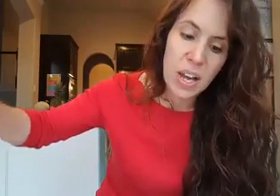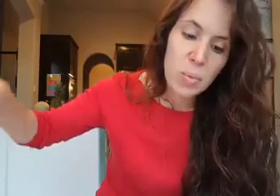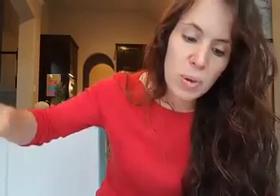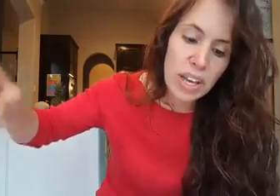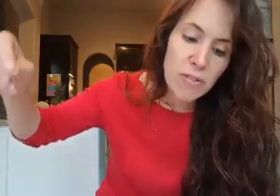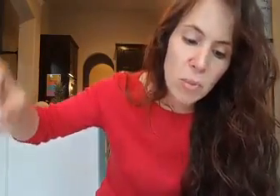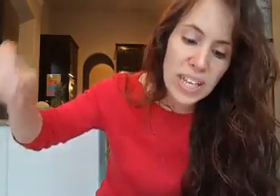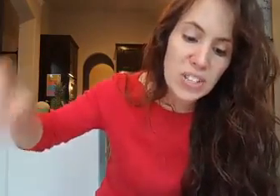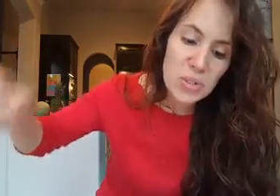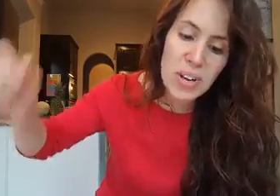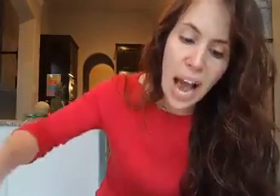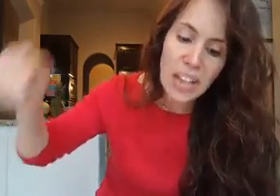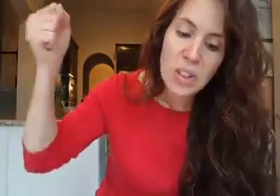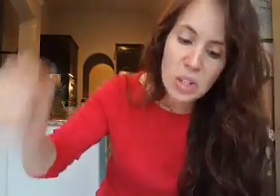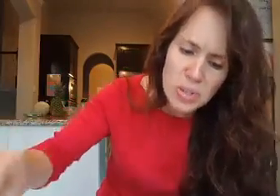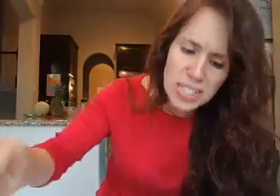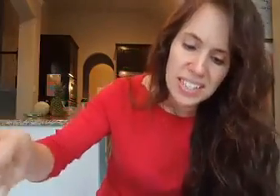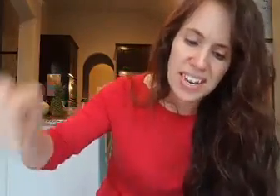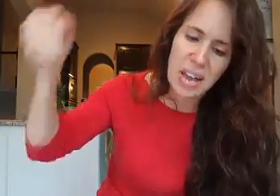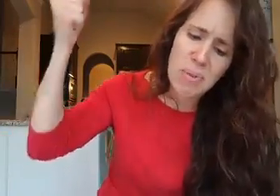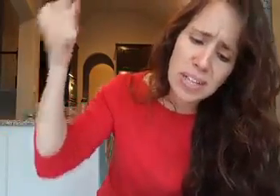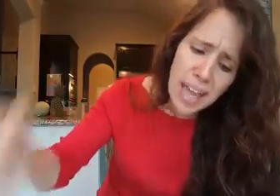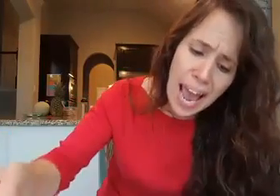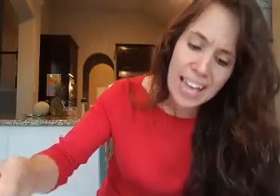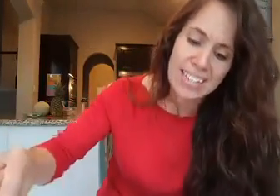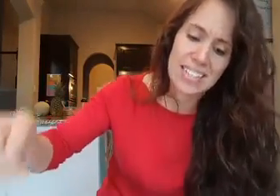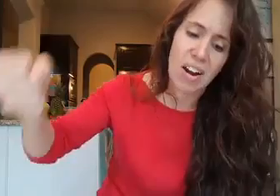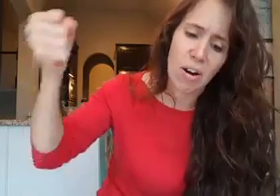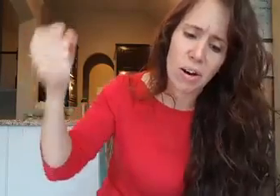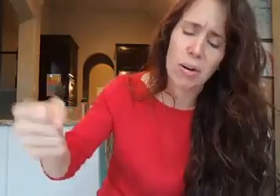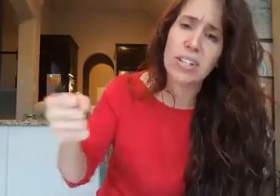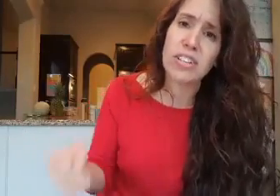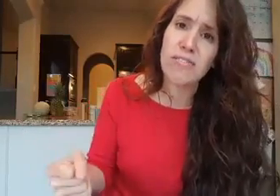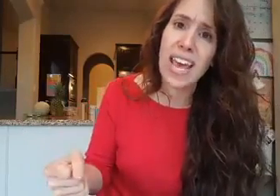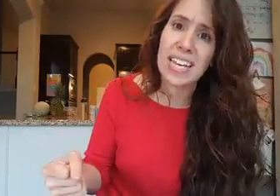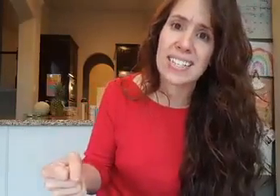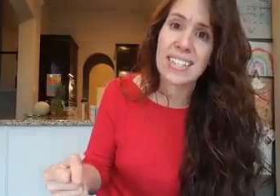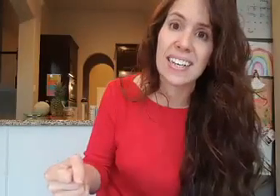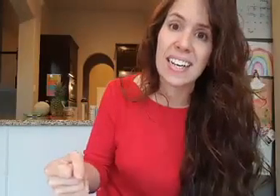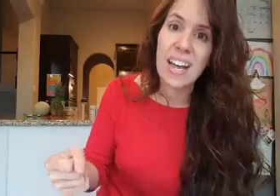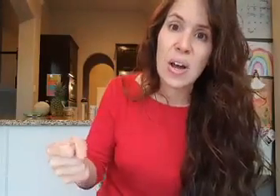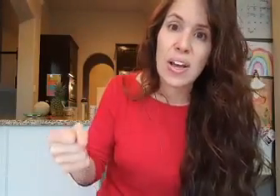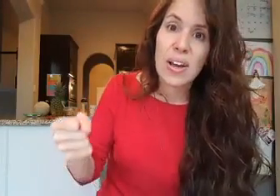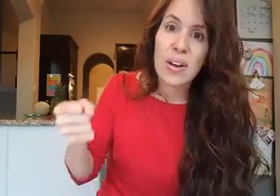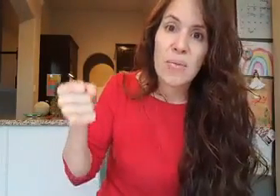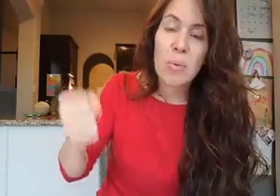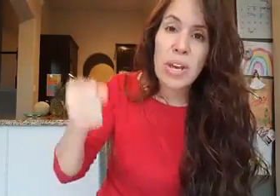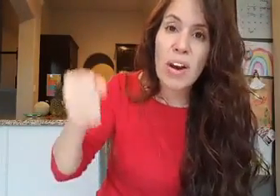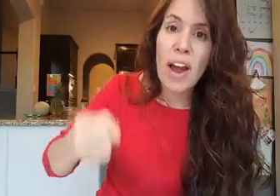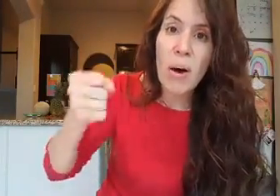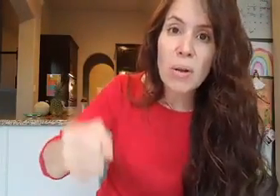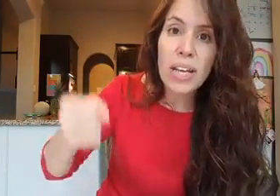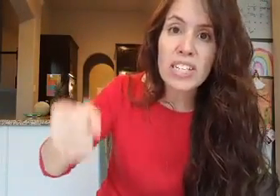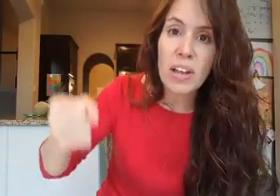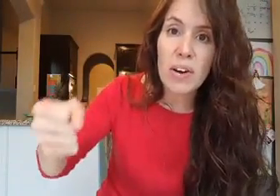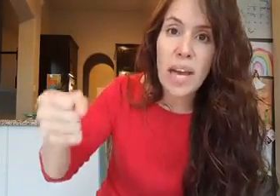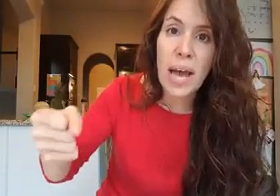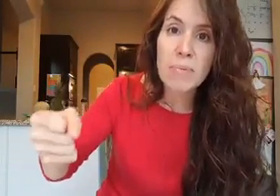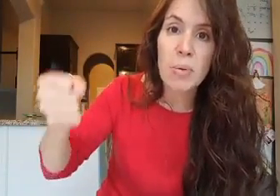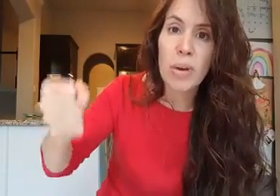If we do not loosen and relax our courage and faint, when we are holding each other accountable, we